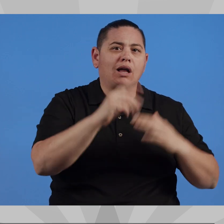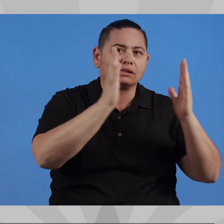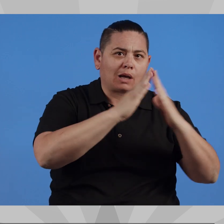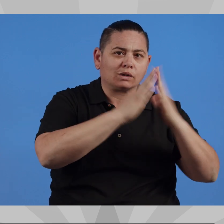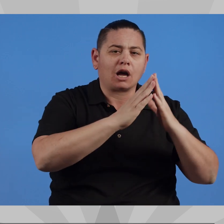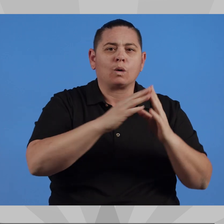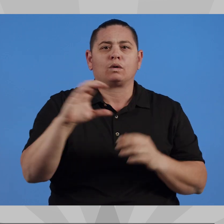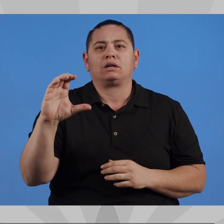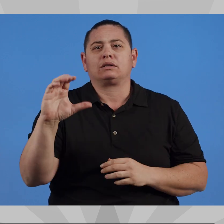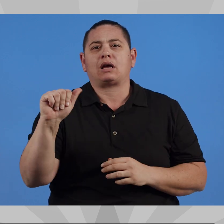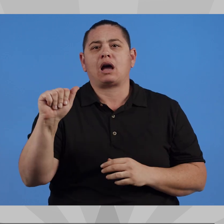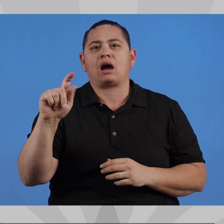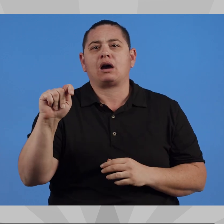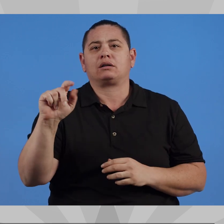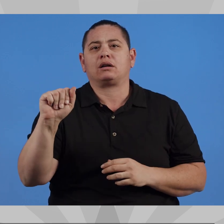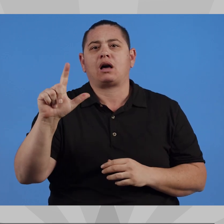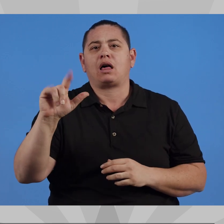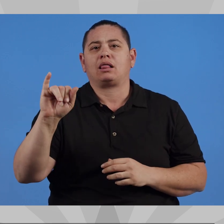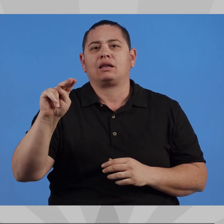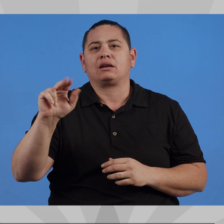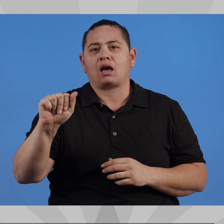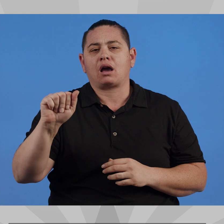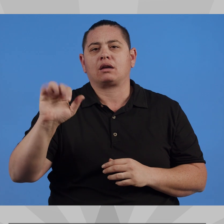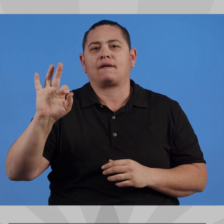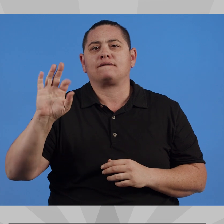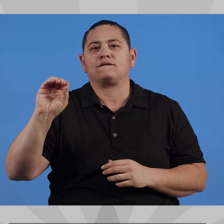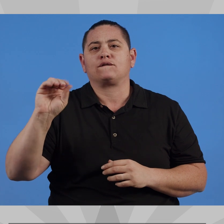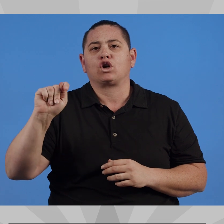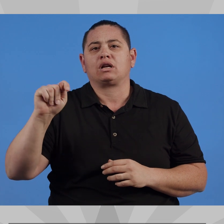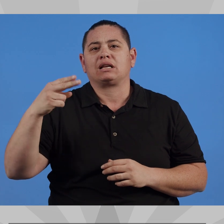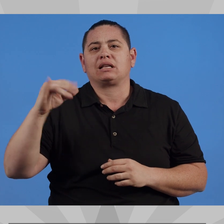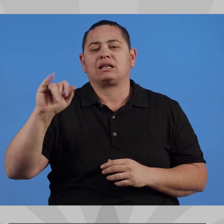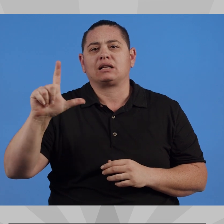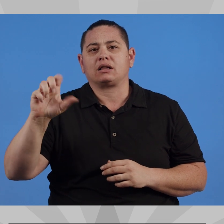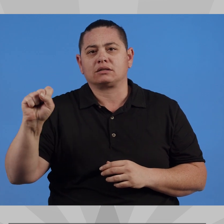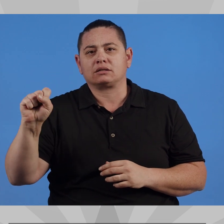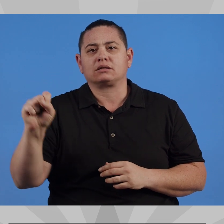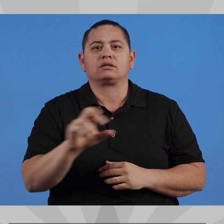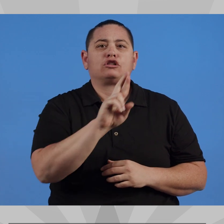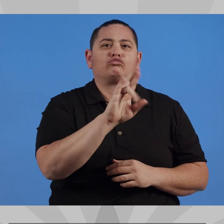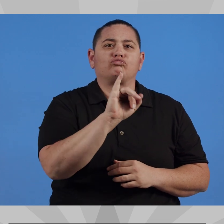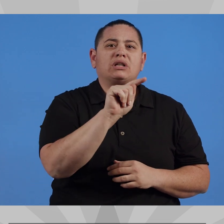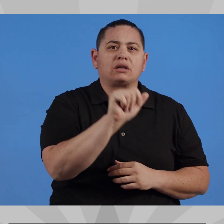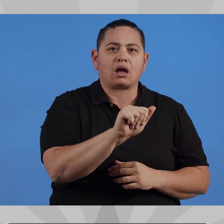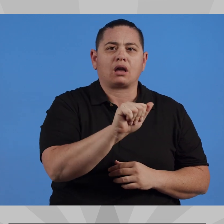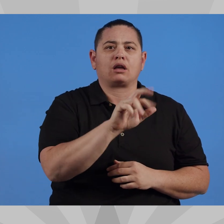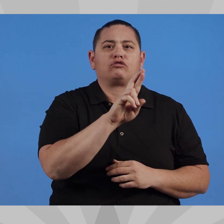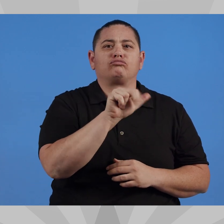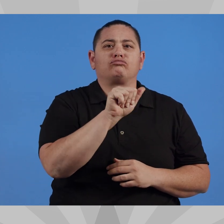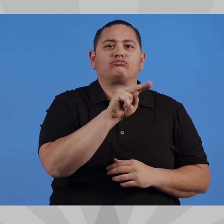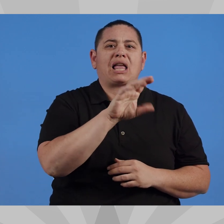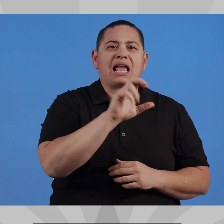its downtown, Catalina Foothills, Rita Ranch, University of Arizona,